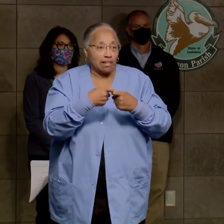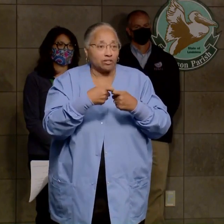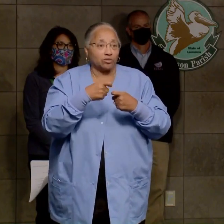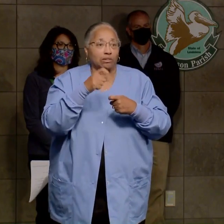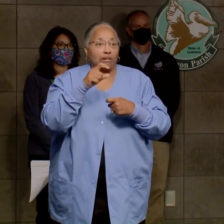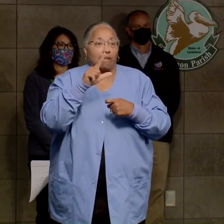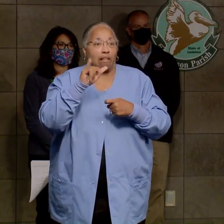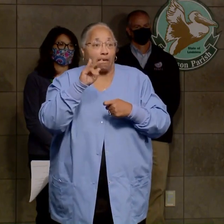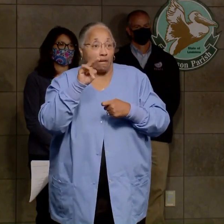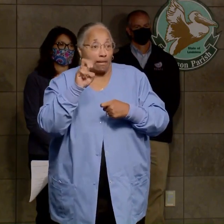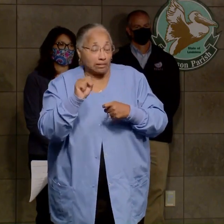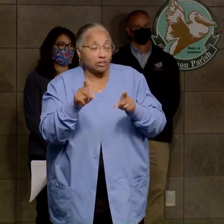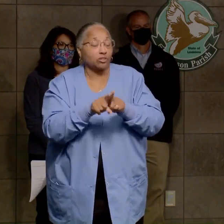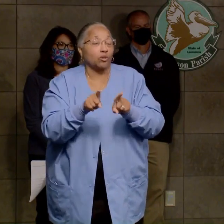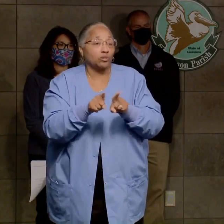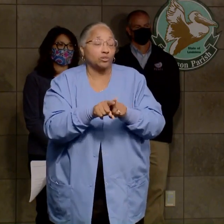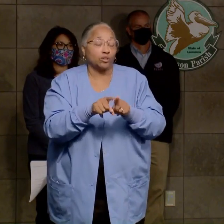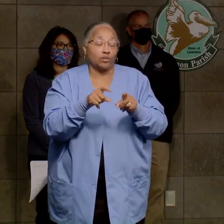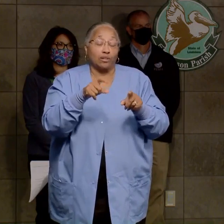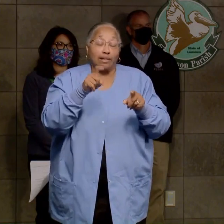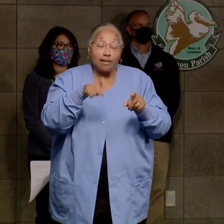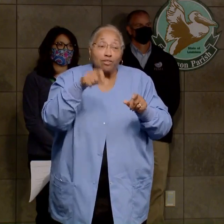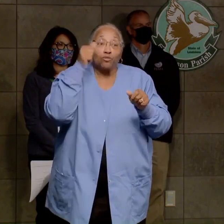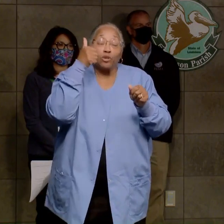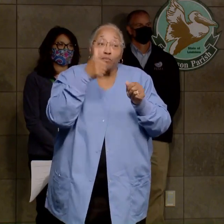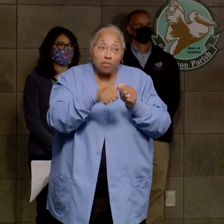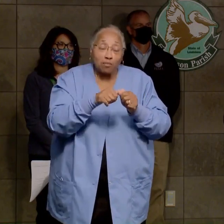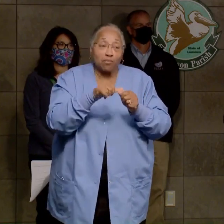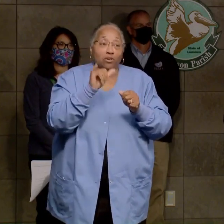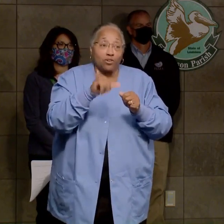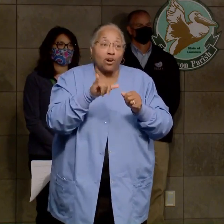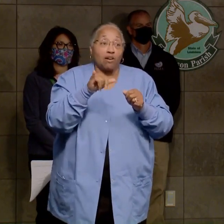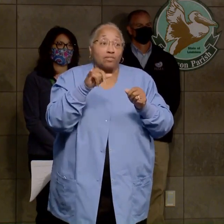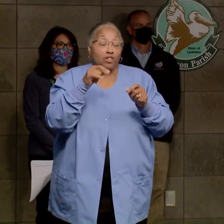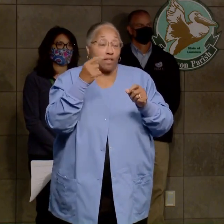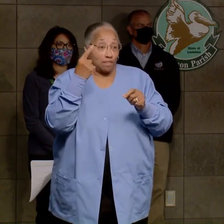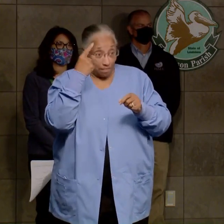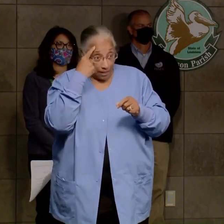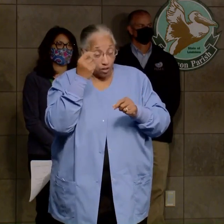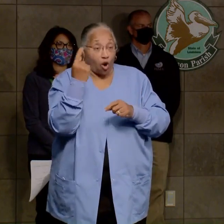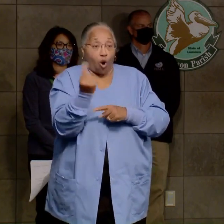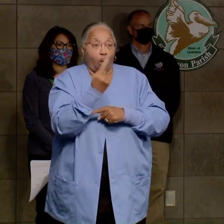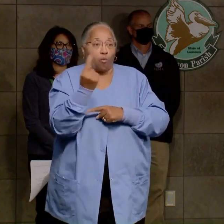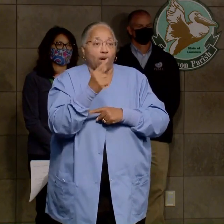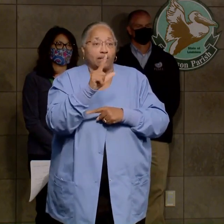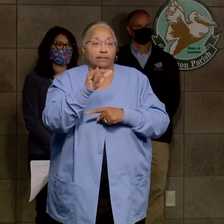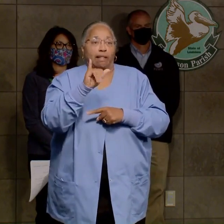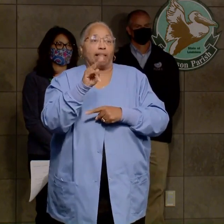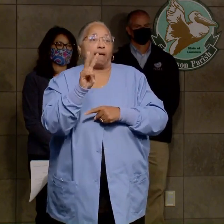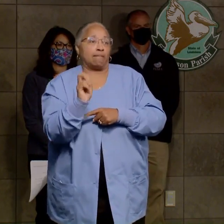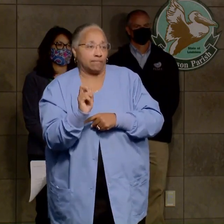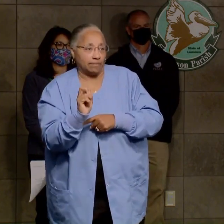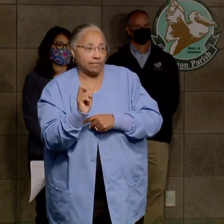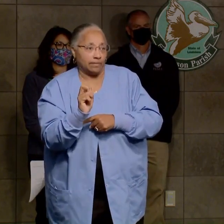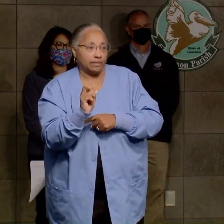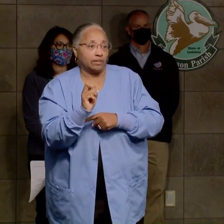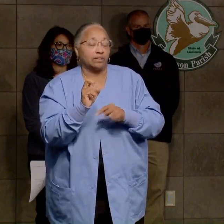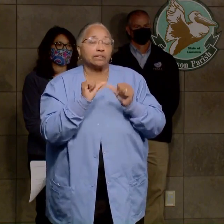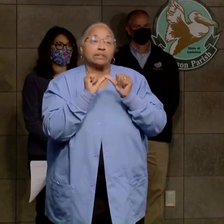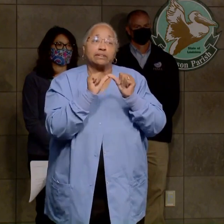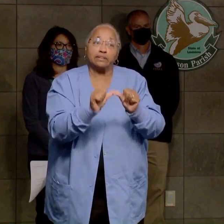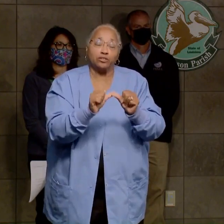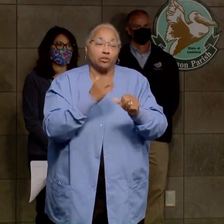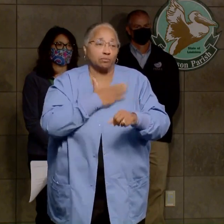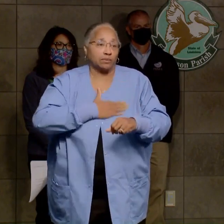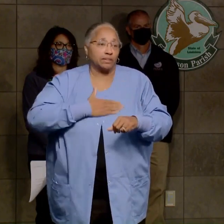that you should always treat those power lines as if they're alive. So we're going to encourage everybody to continue to exercise caution,